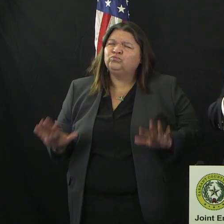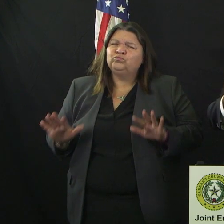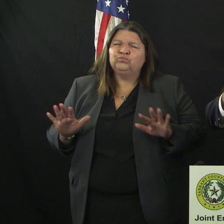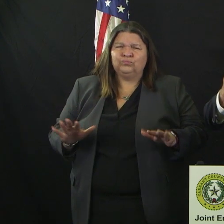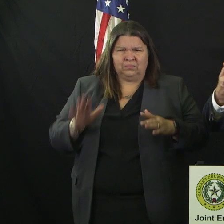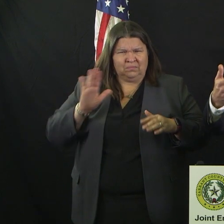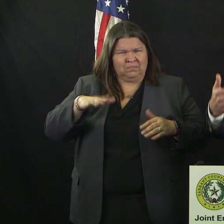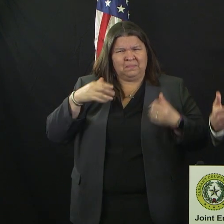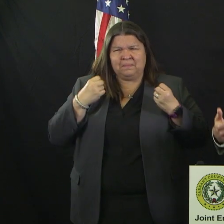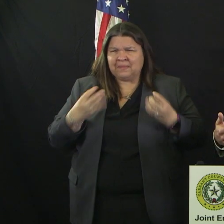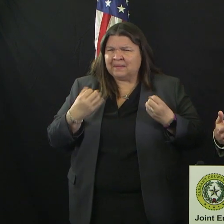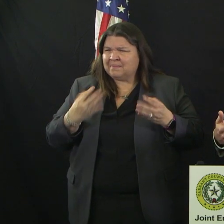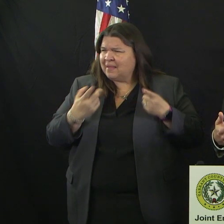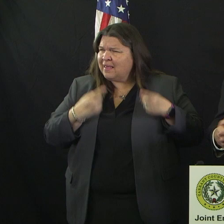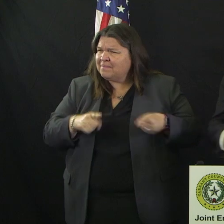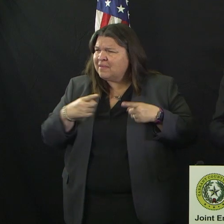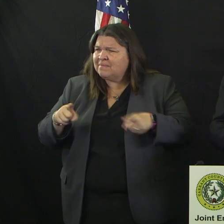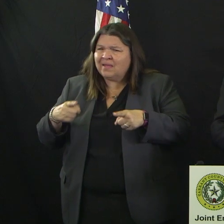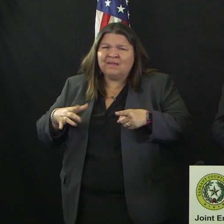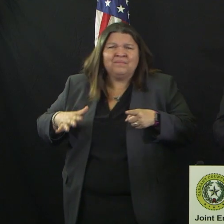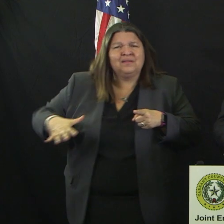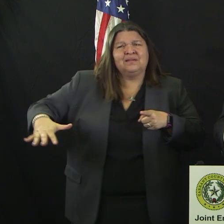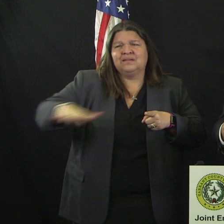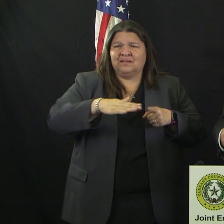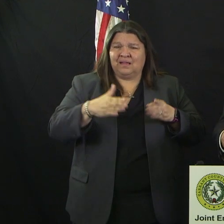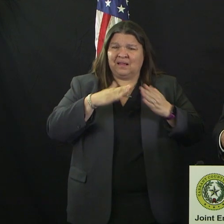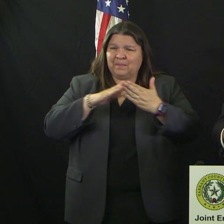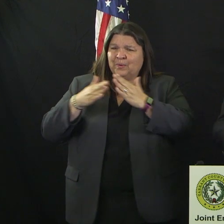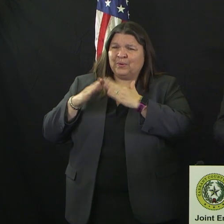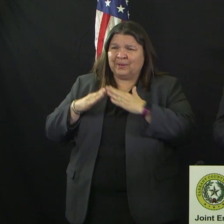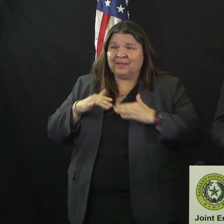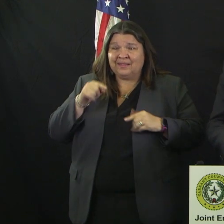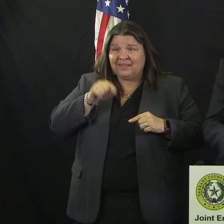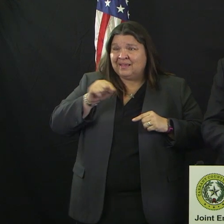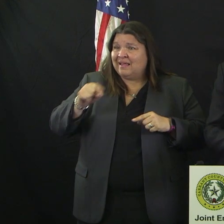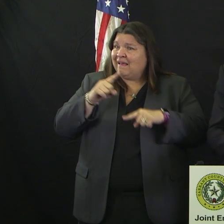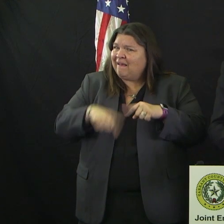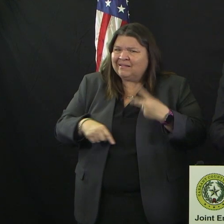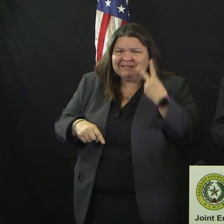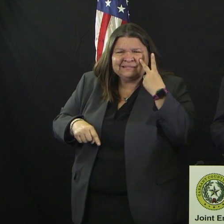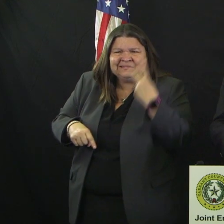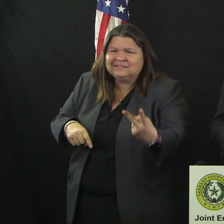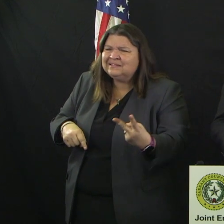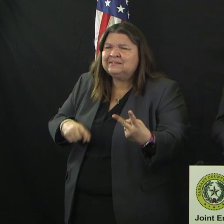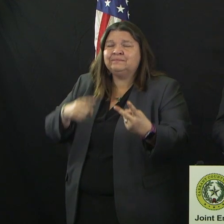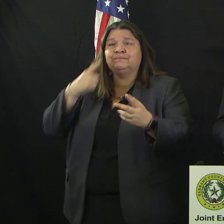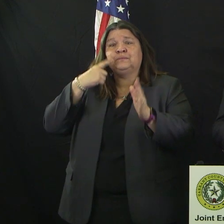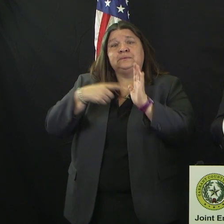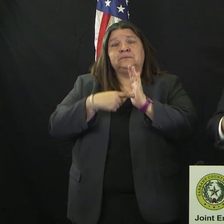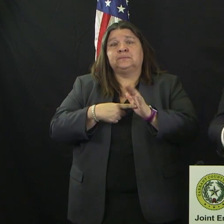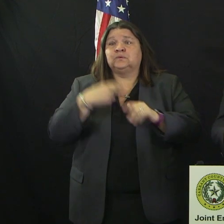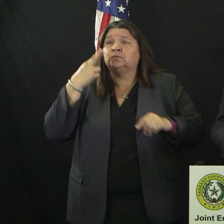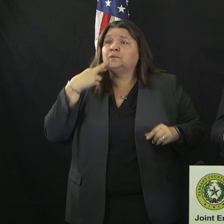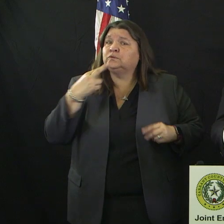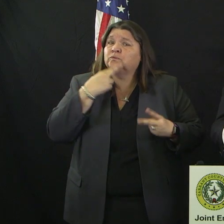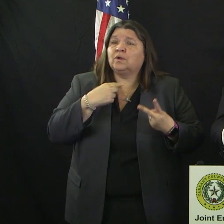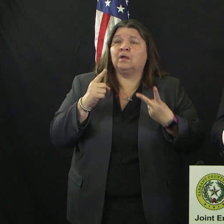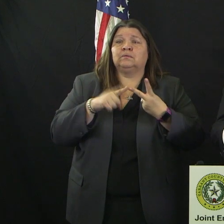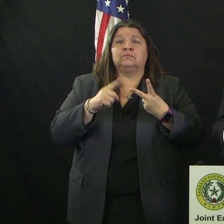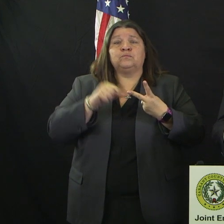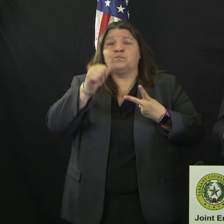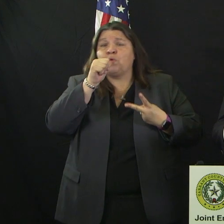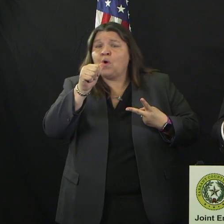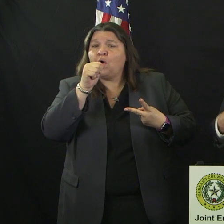in the public and behind the scenes, particularly with our restaurant and our bars. And so, we knew a week ago